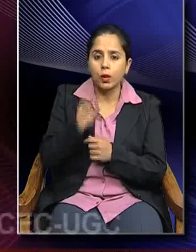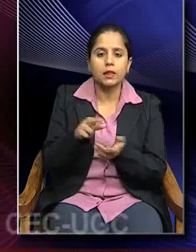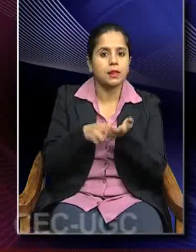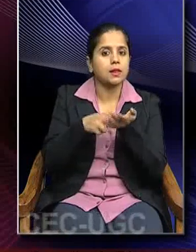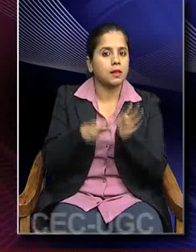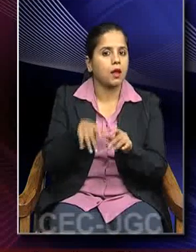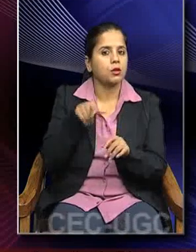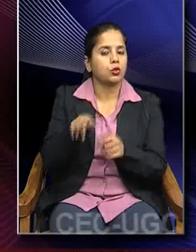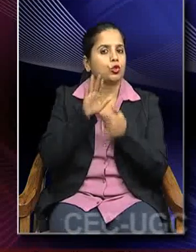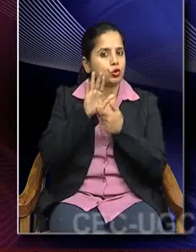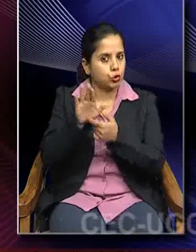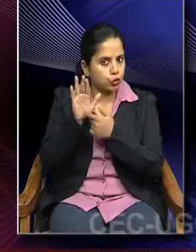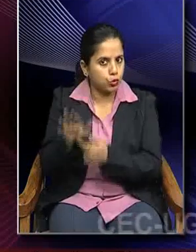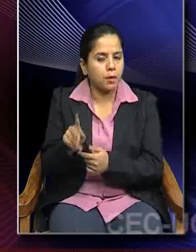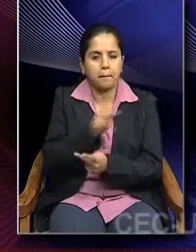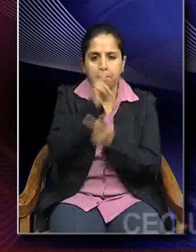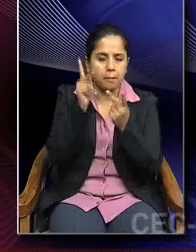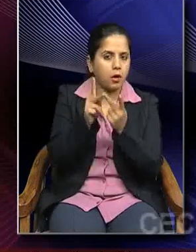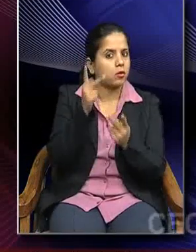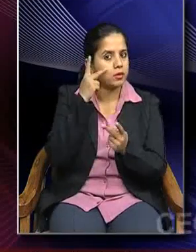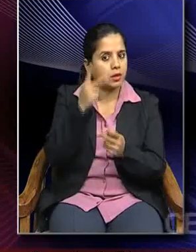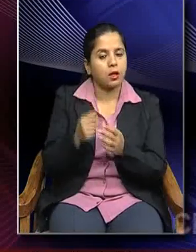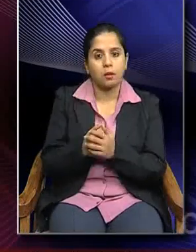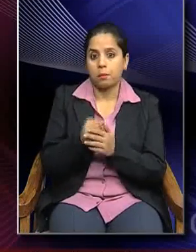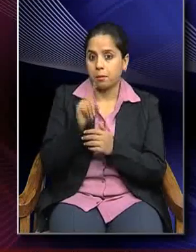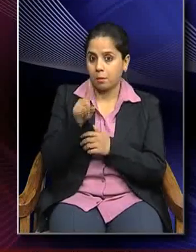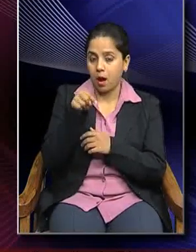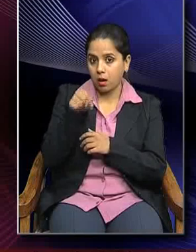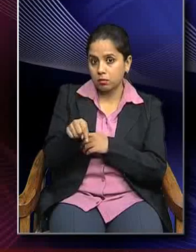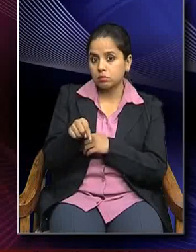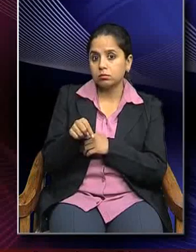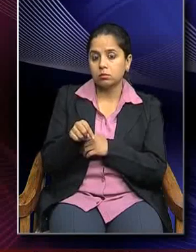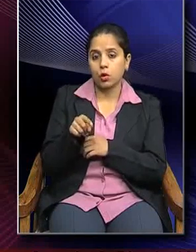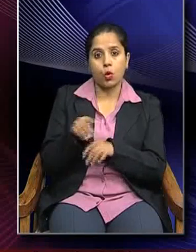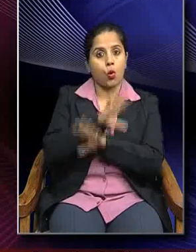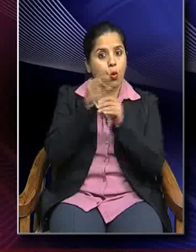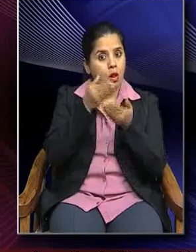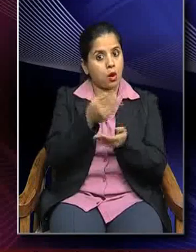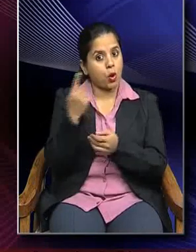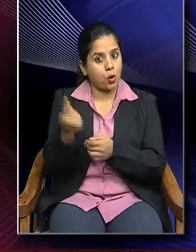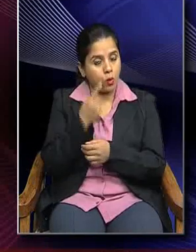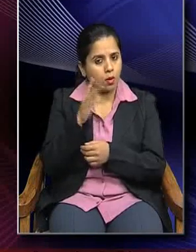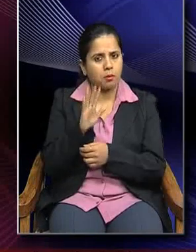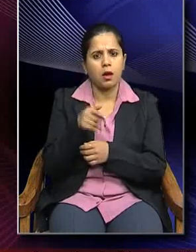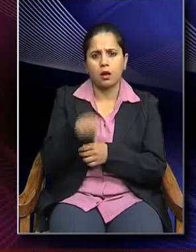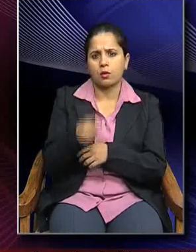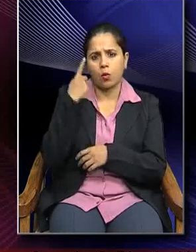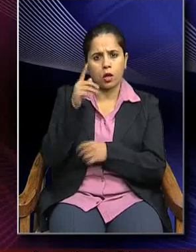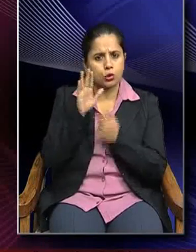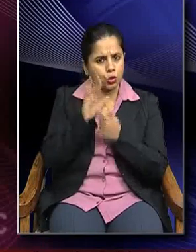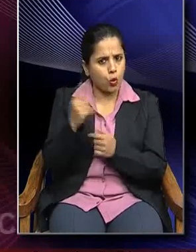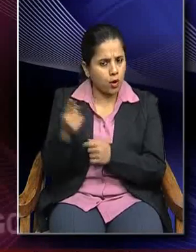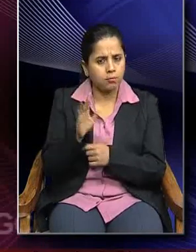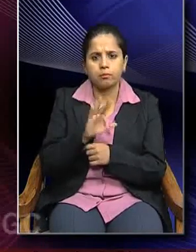depiction with perfection. But this is not all that we have as a specimen because